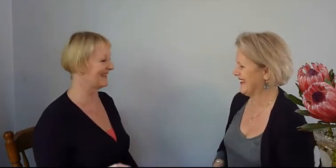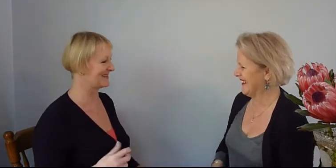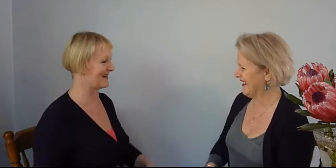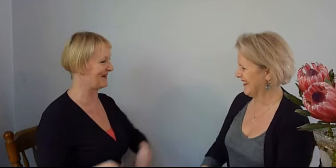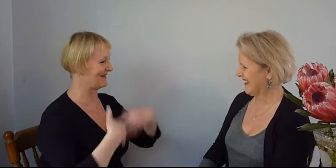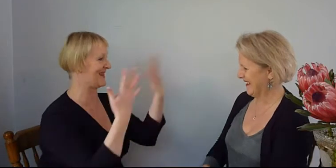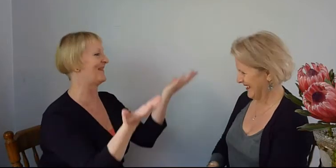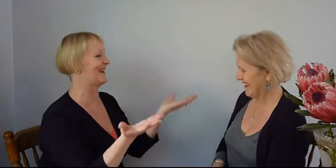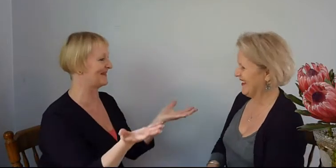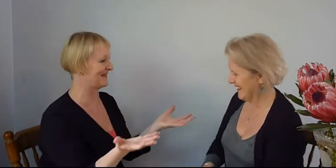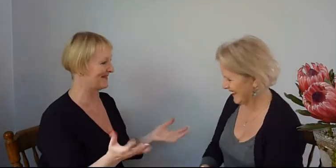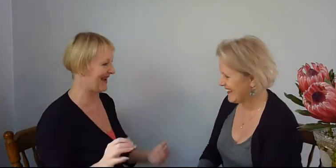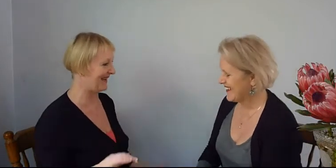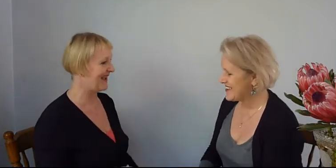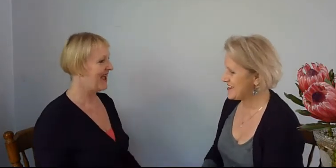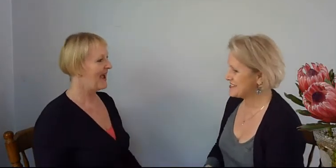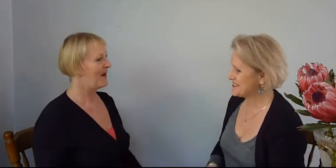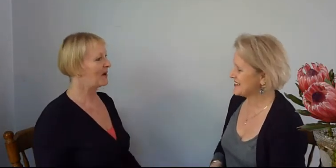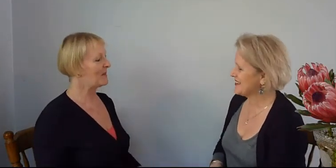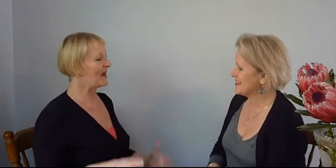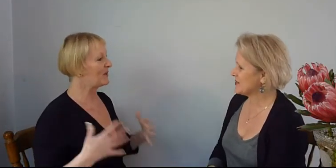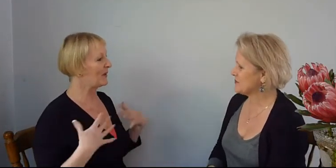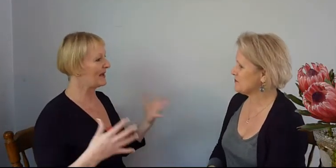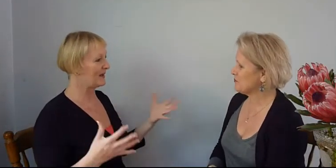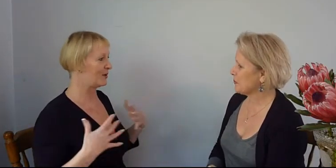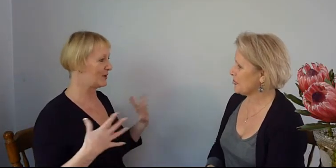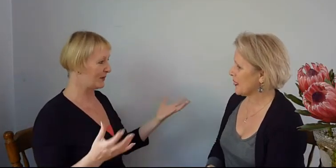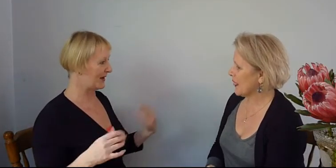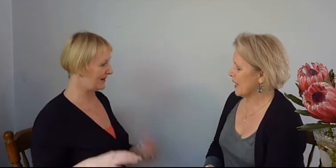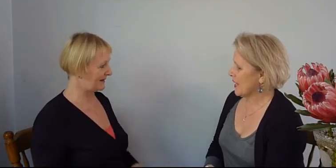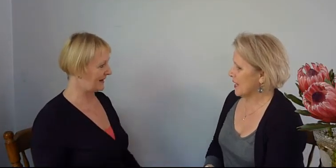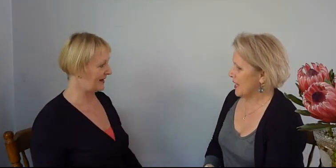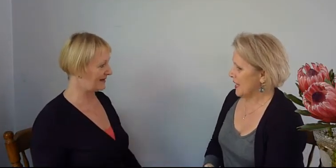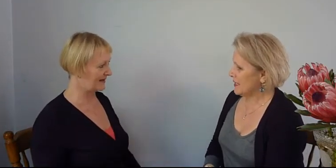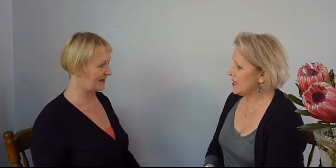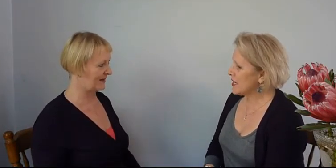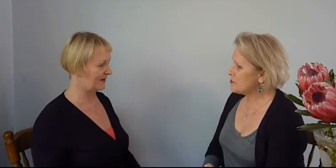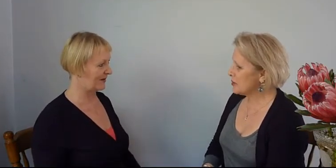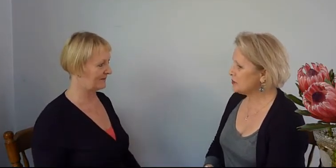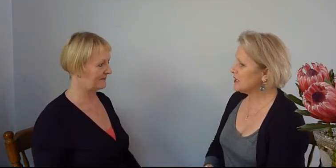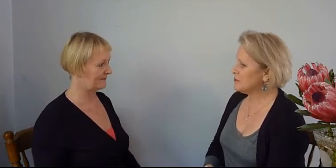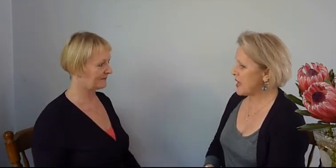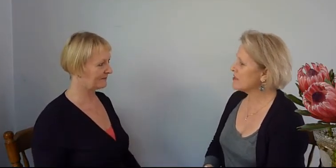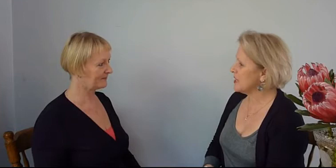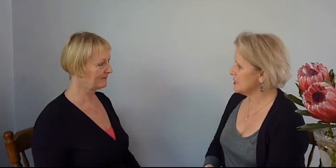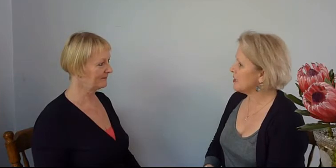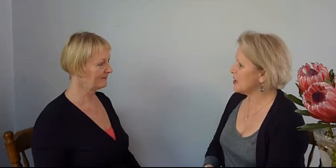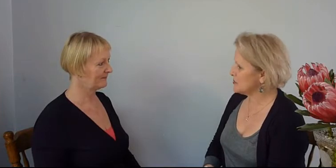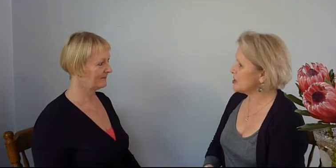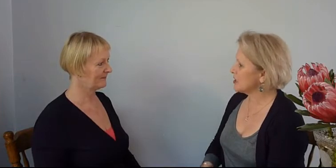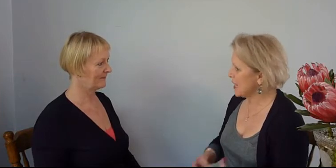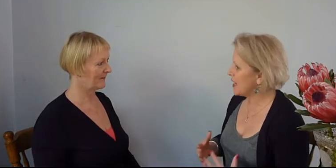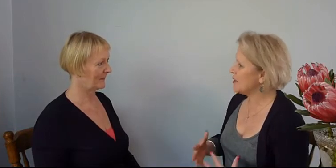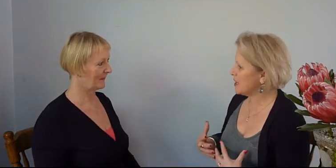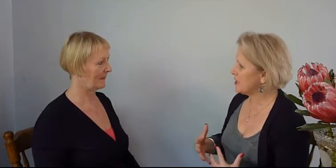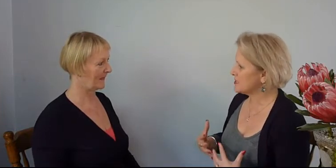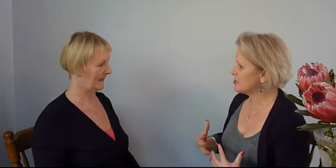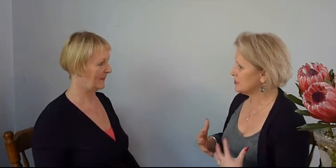Stomach was coming up through my mouth? Yes. What about your breathing? Could you breathe easily? Yeah, probably back then, yeah, I was okay, but I still,